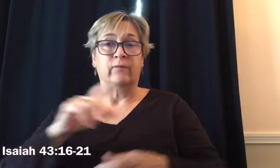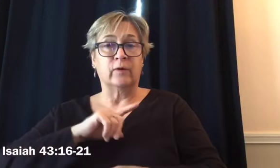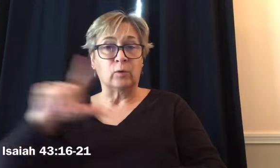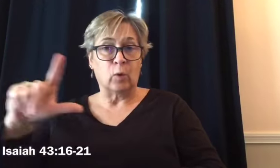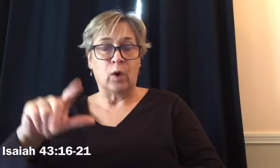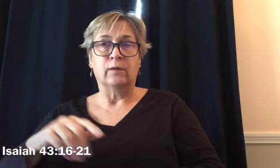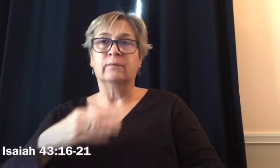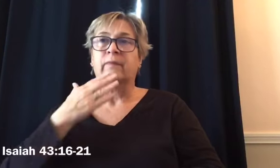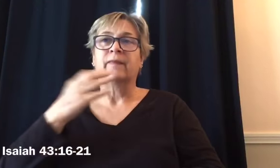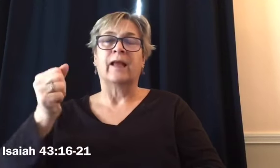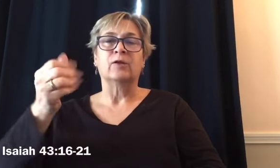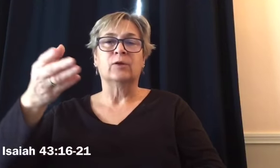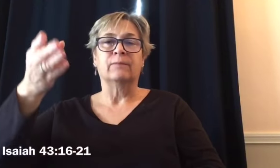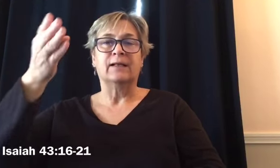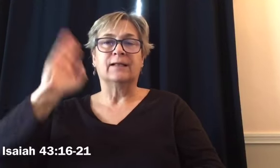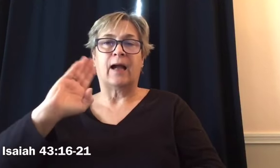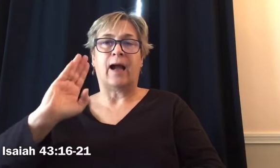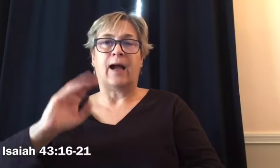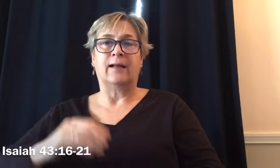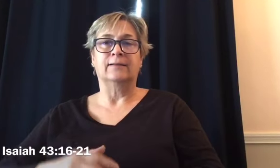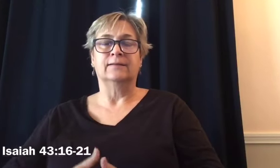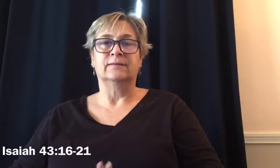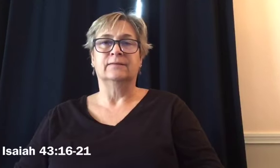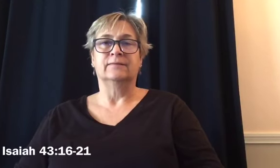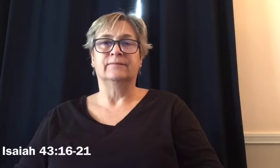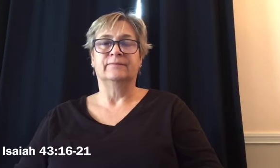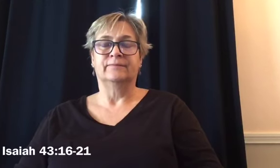The word of the Lord. Thanks be to God.